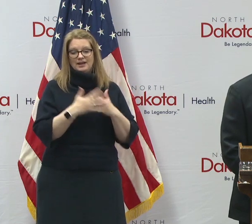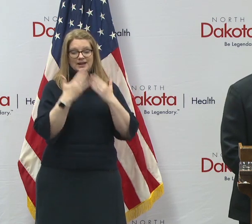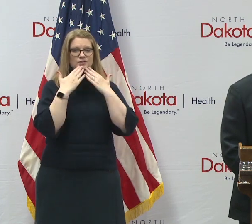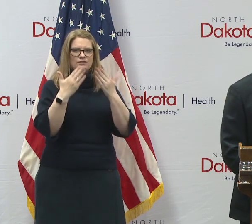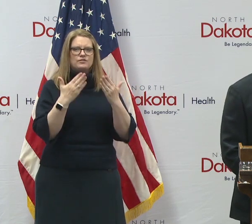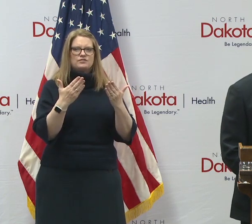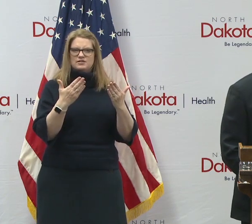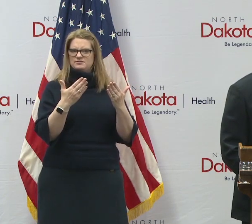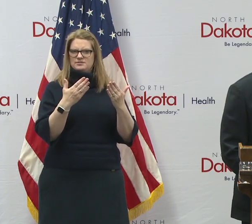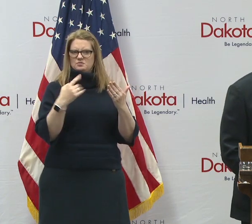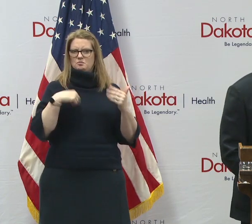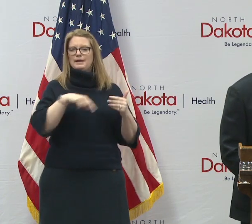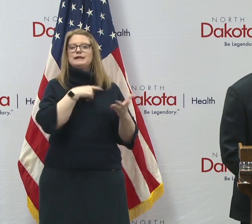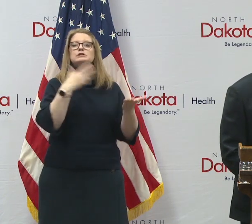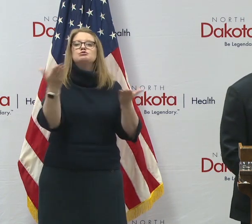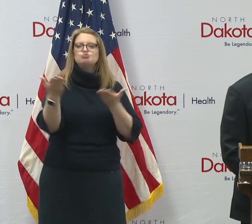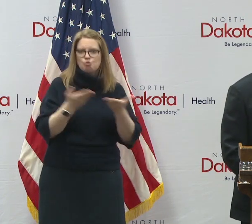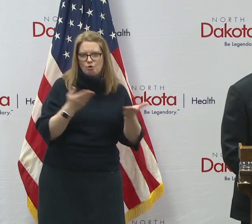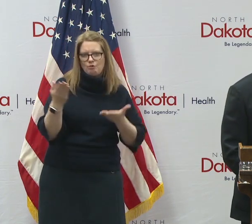to serve the people of North Dakota.